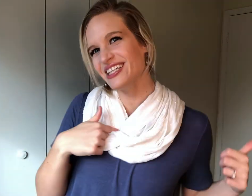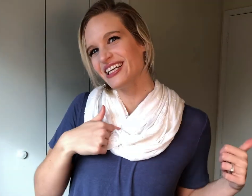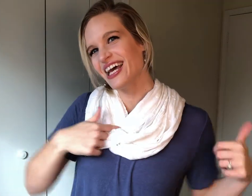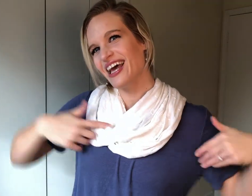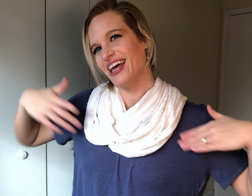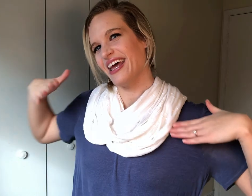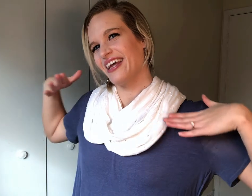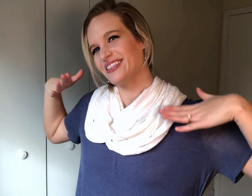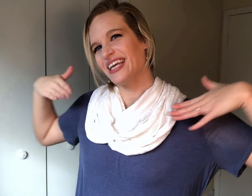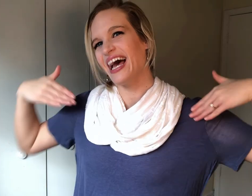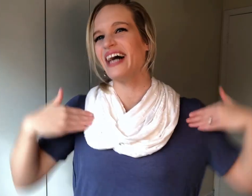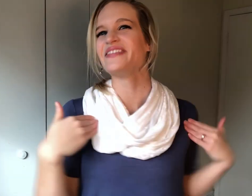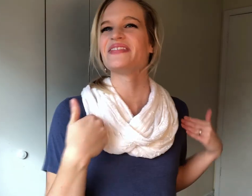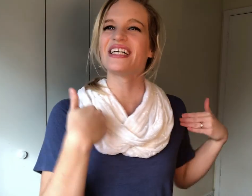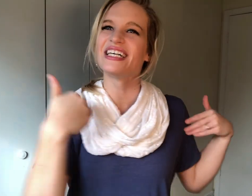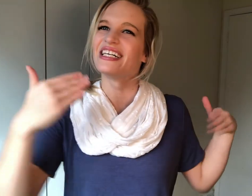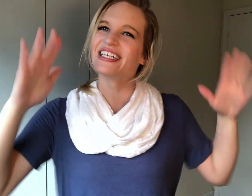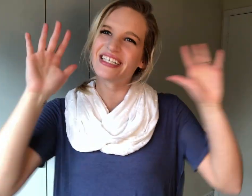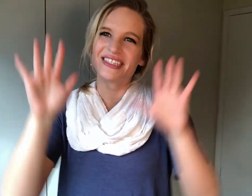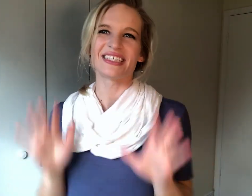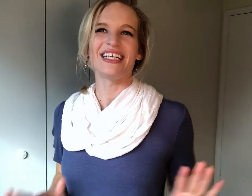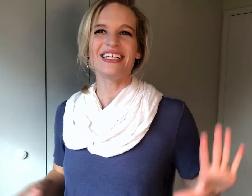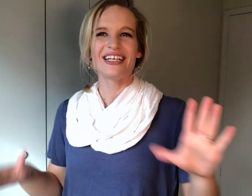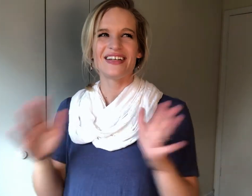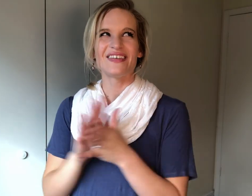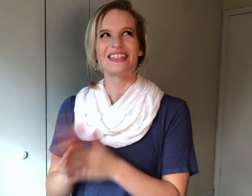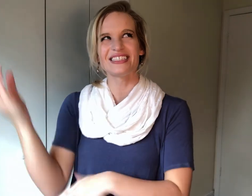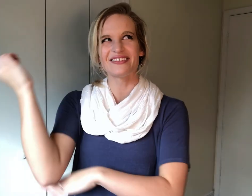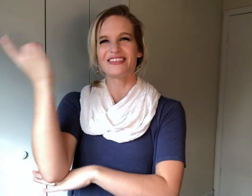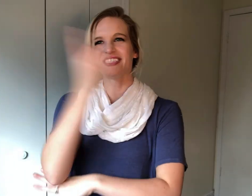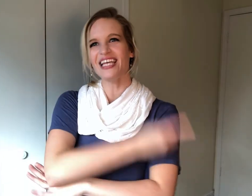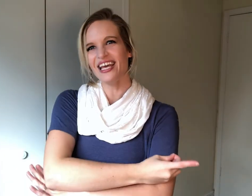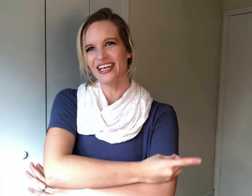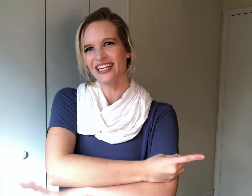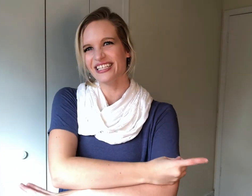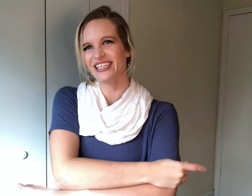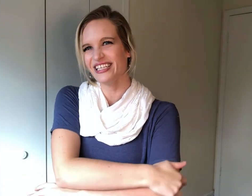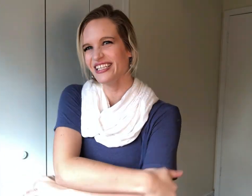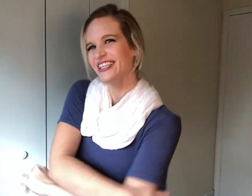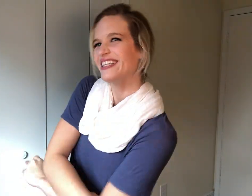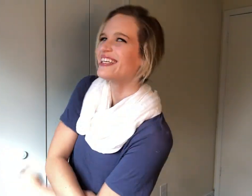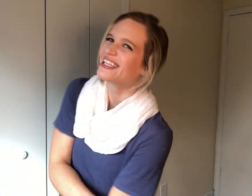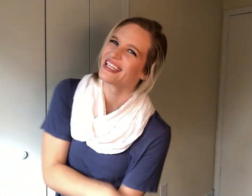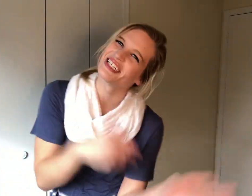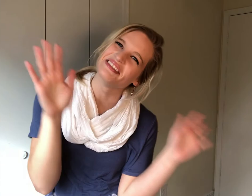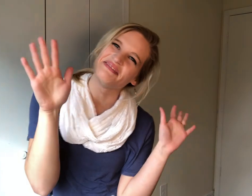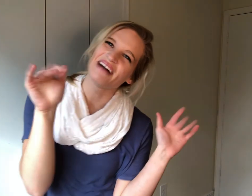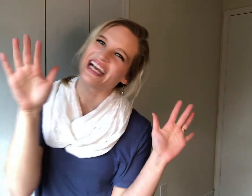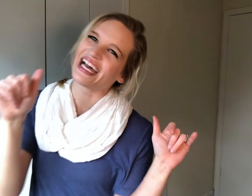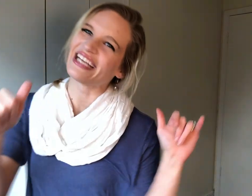and have a great rest of your day bye guys